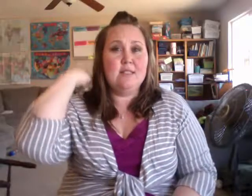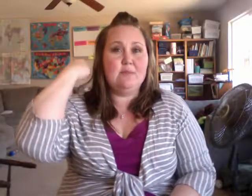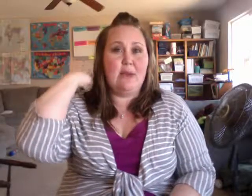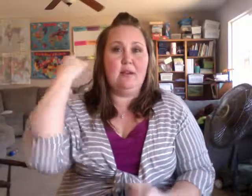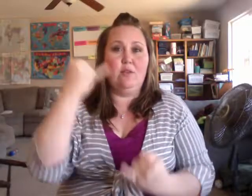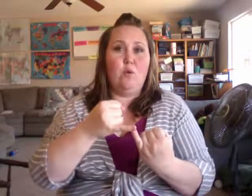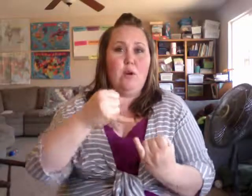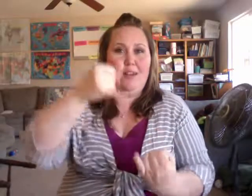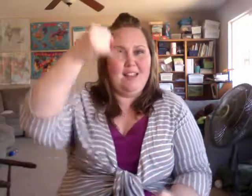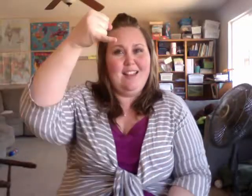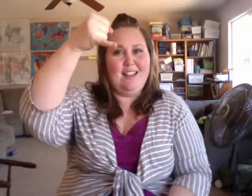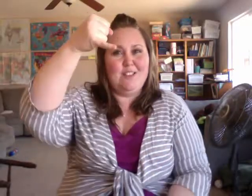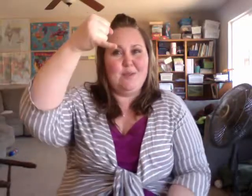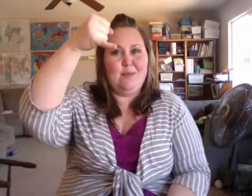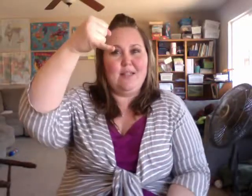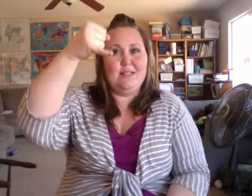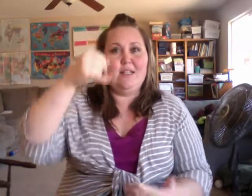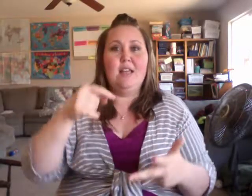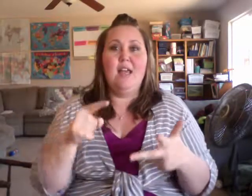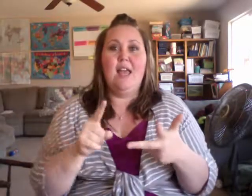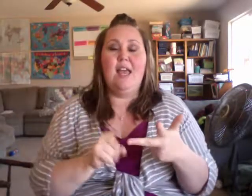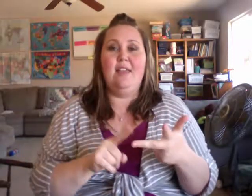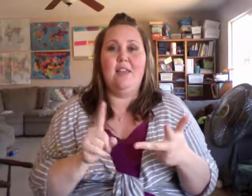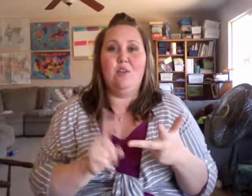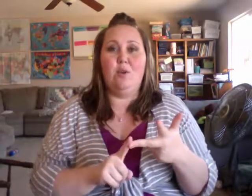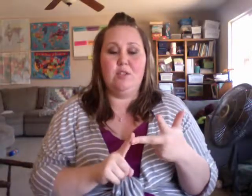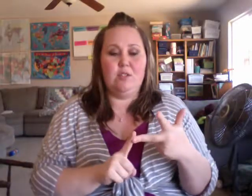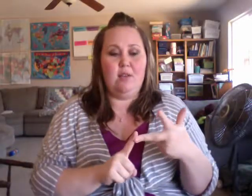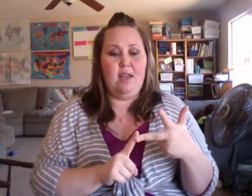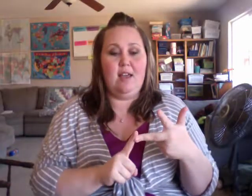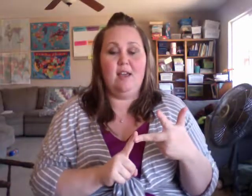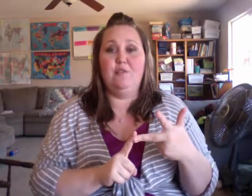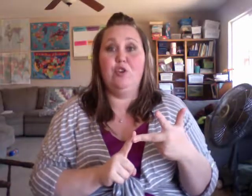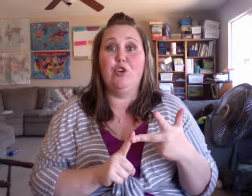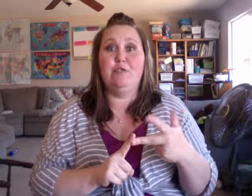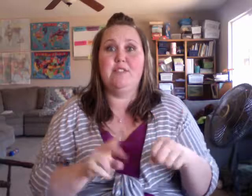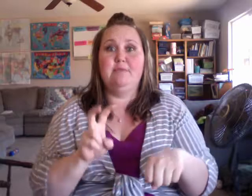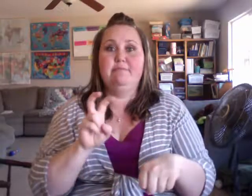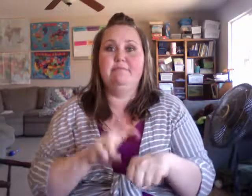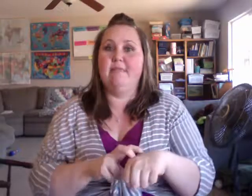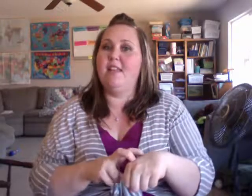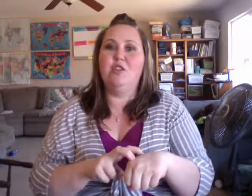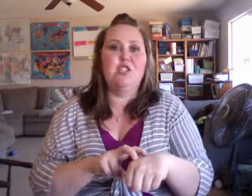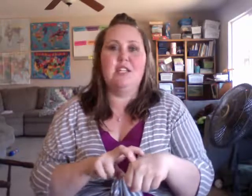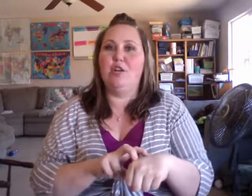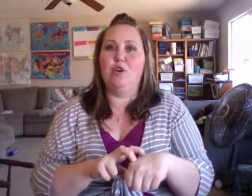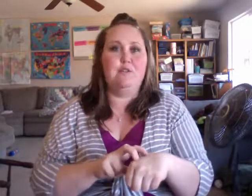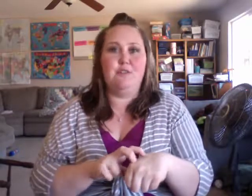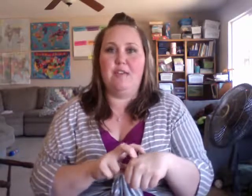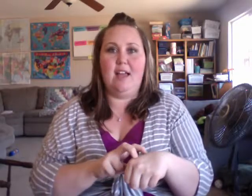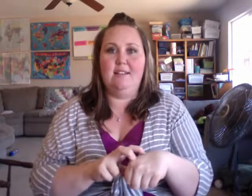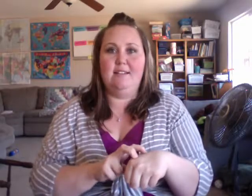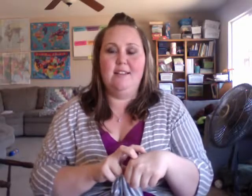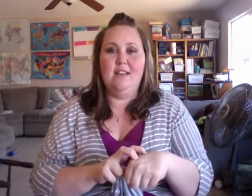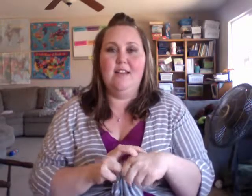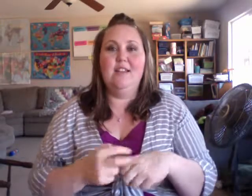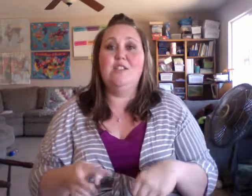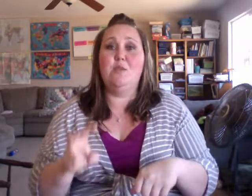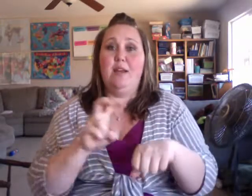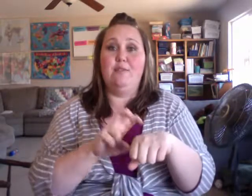Spinal cord. think I like this one the best. And then you also have your nerves. And you can just sign nerves for that. So we have